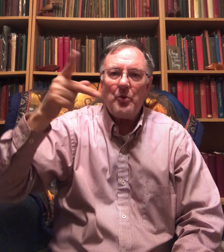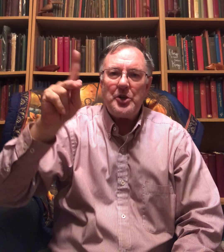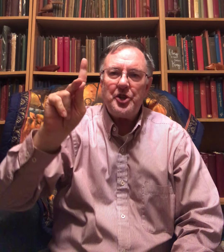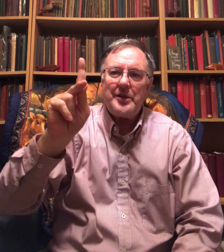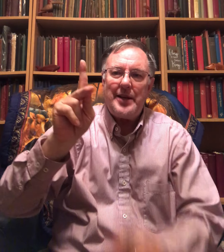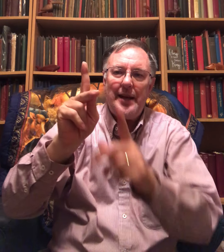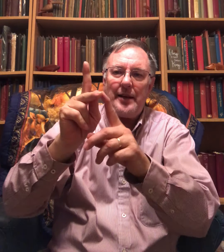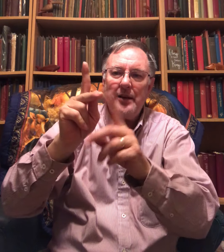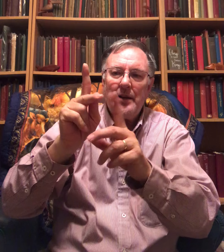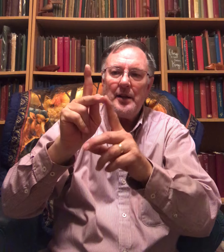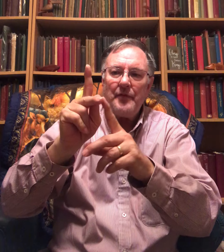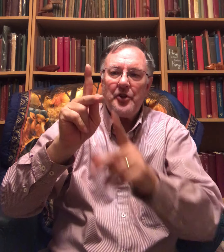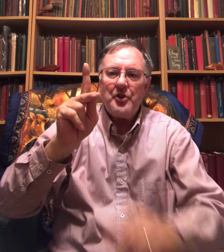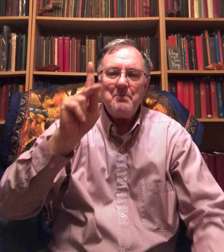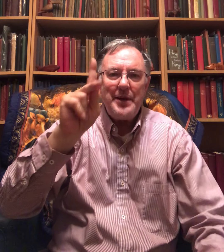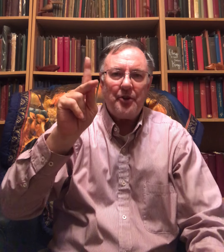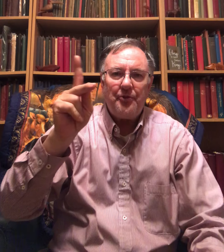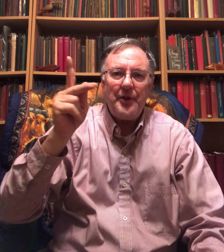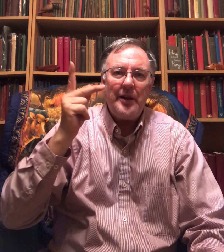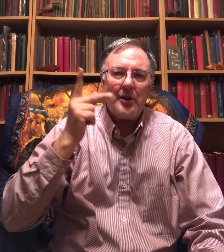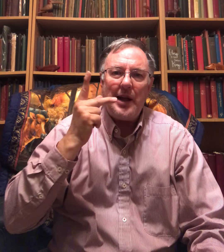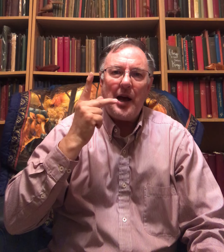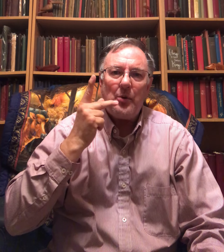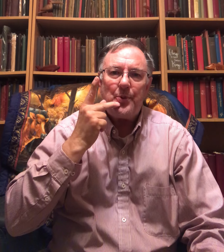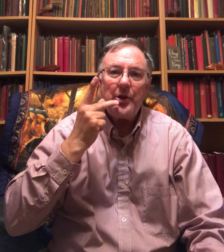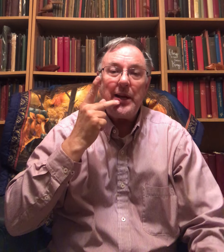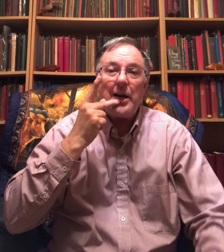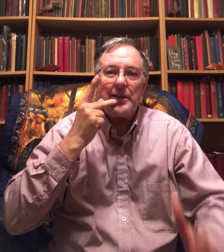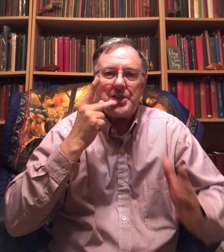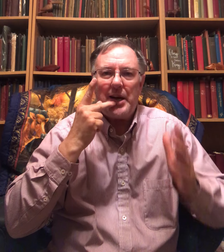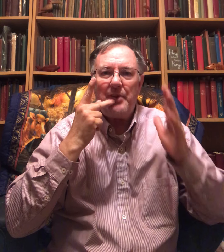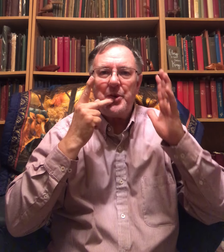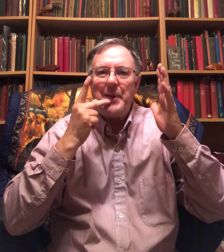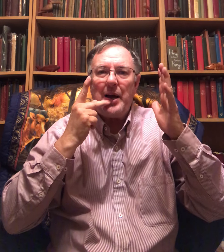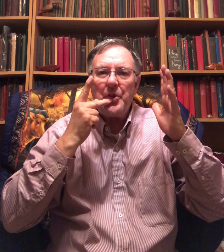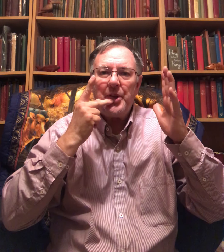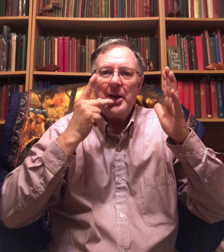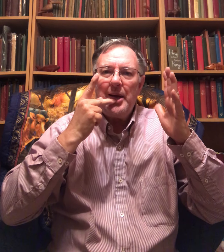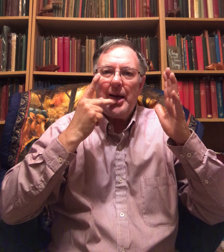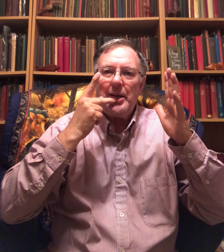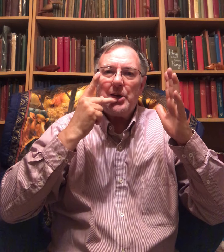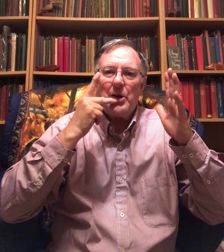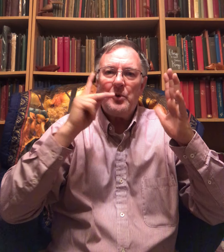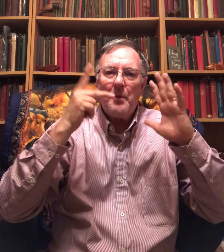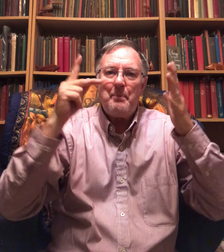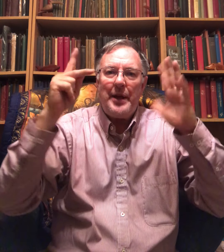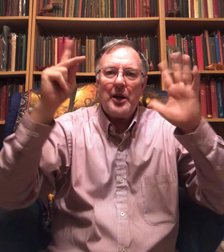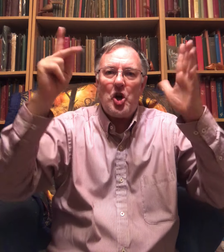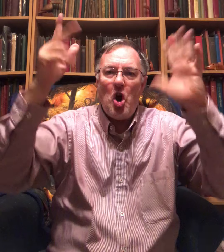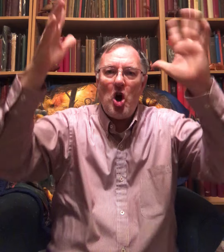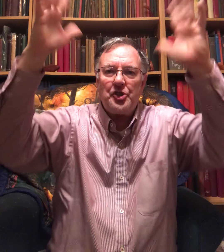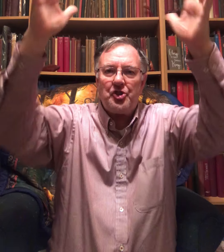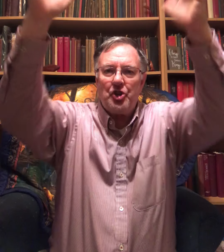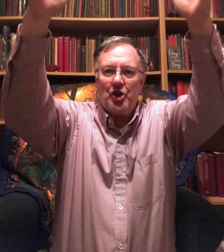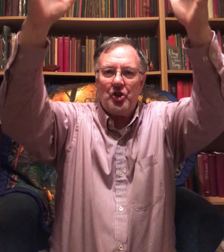I want you to take your middle finger now, put it on the side of your mouth, and go Pentecostal.